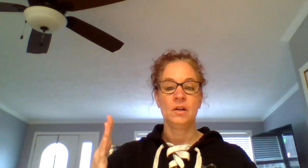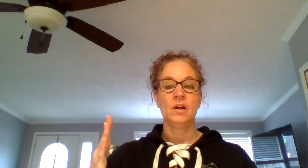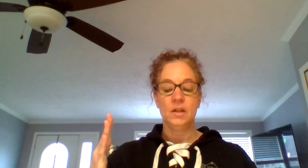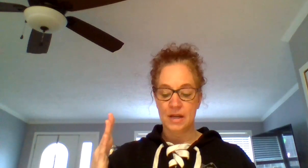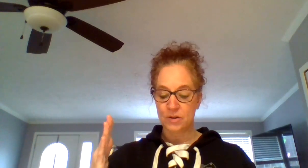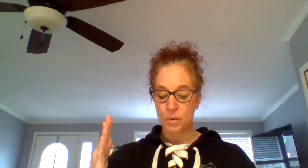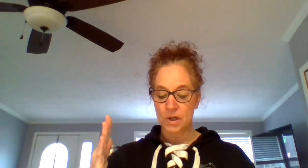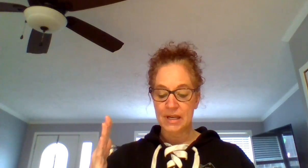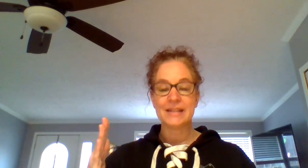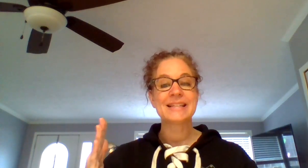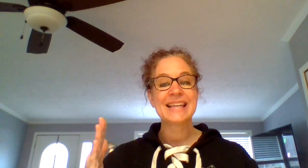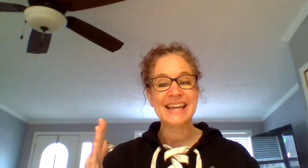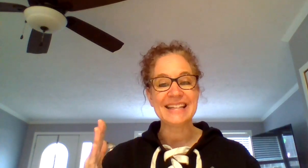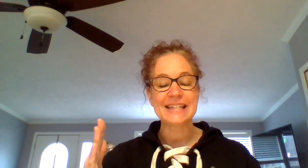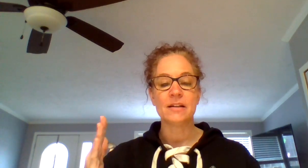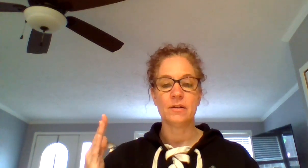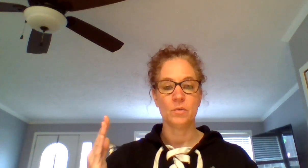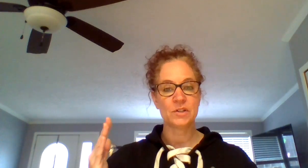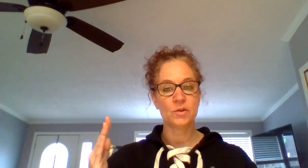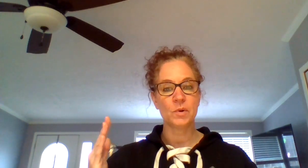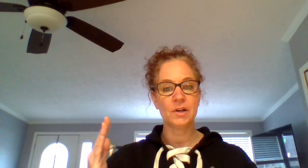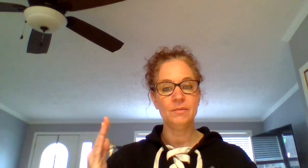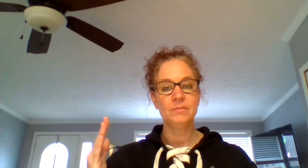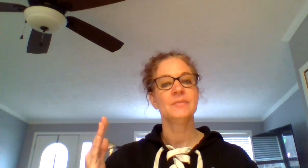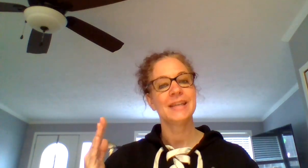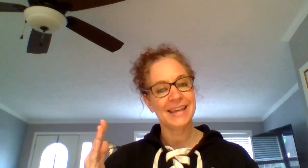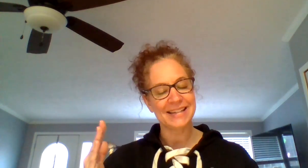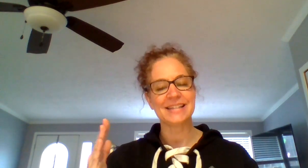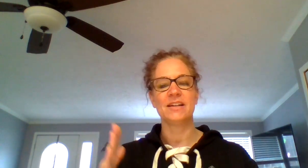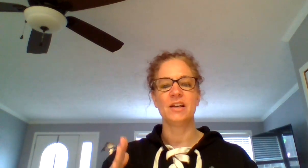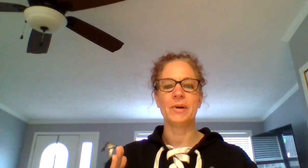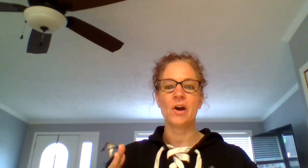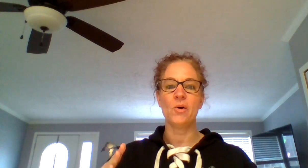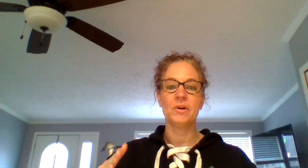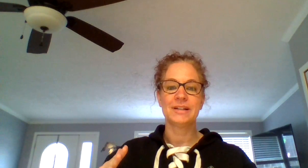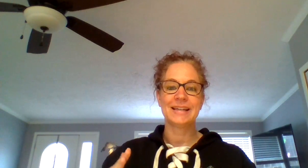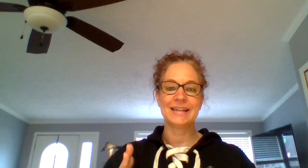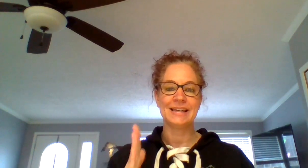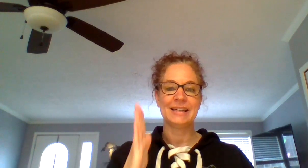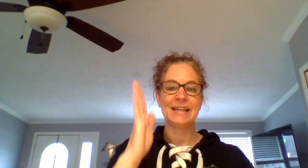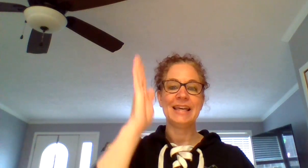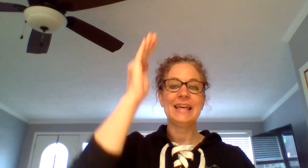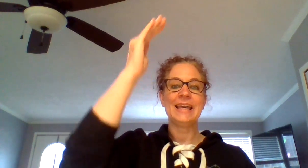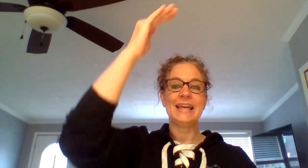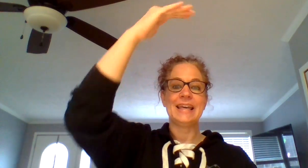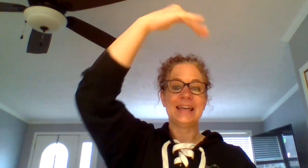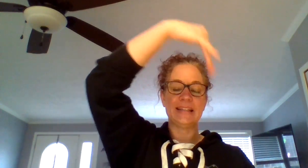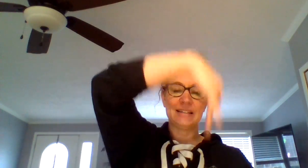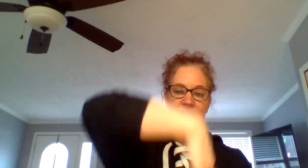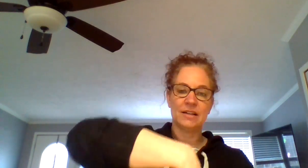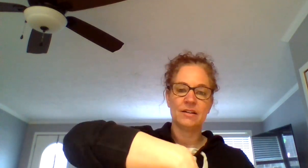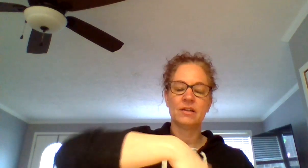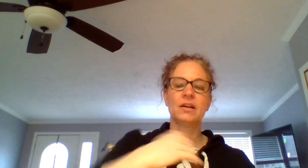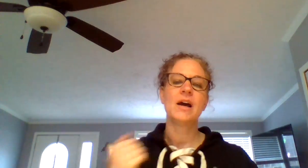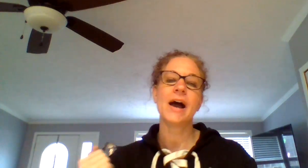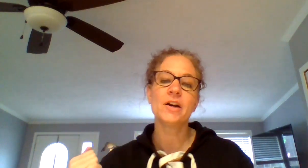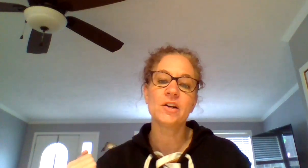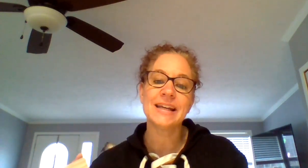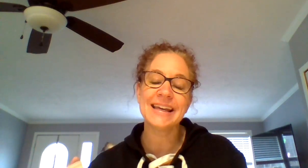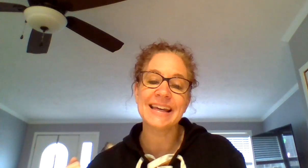Next word is kit. What's the word? Kit. Here we go. K, i, t. I heard ih,